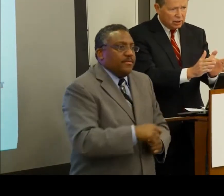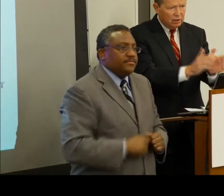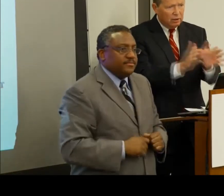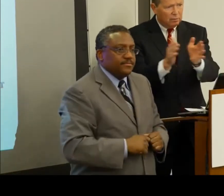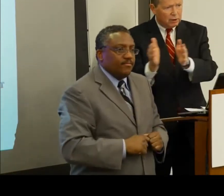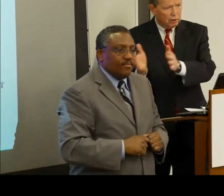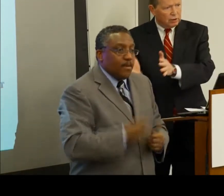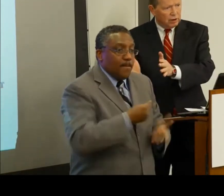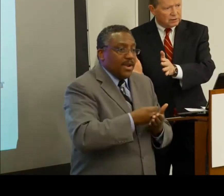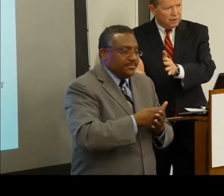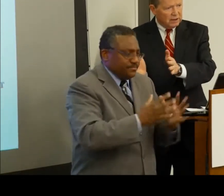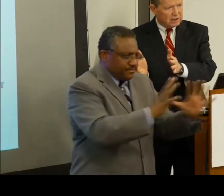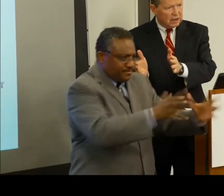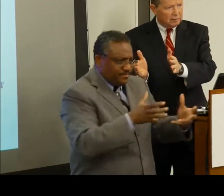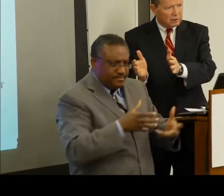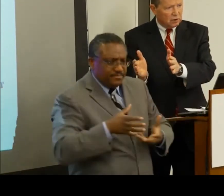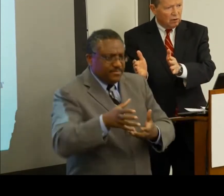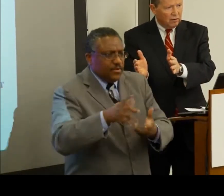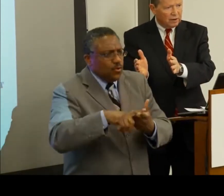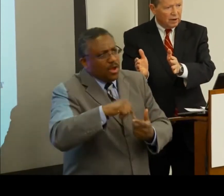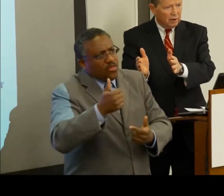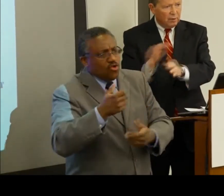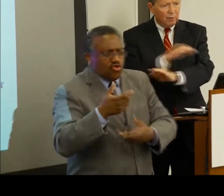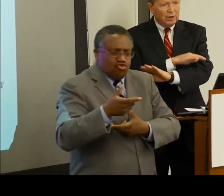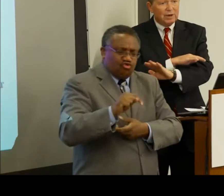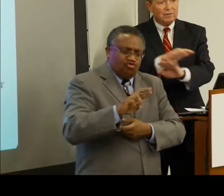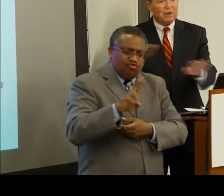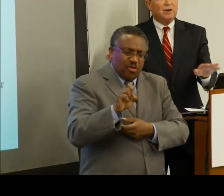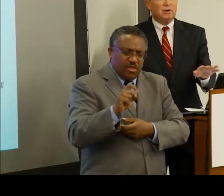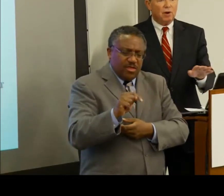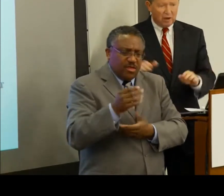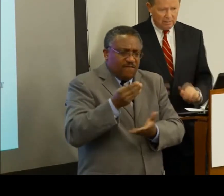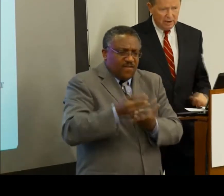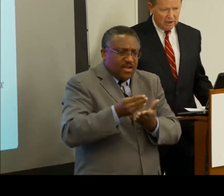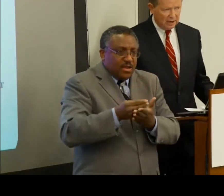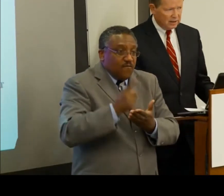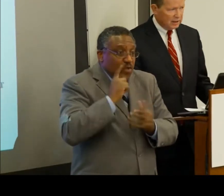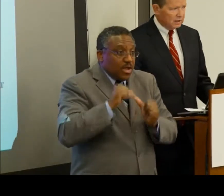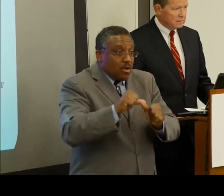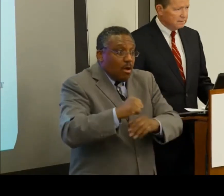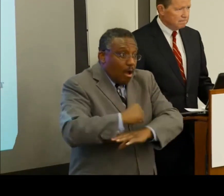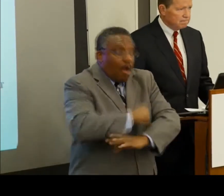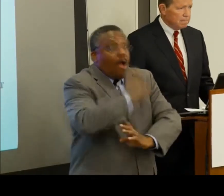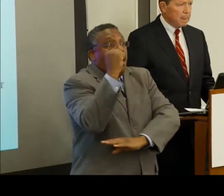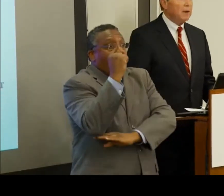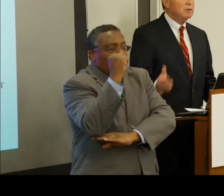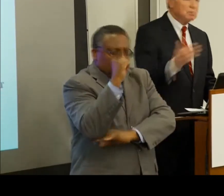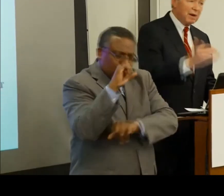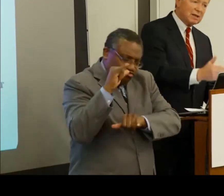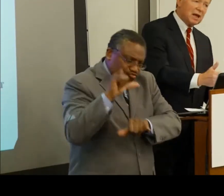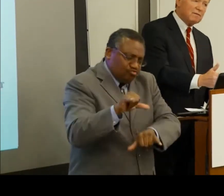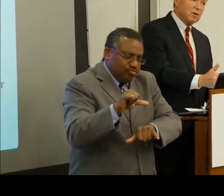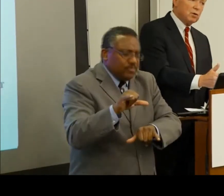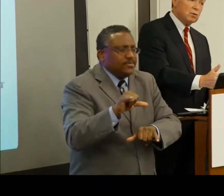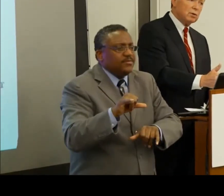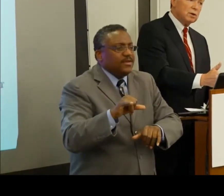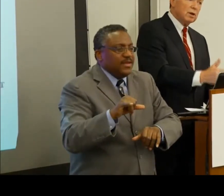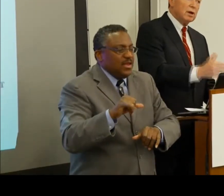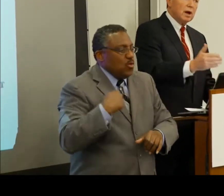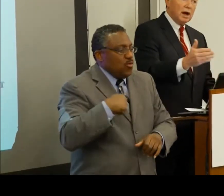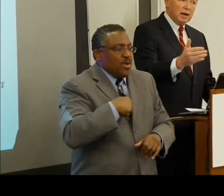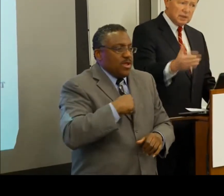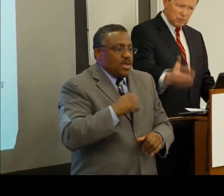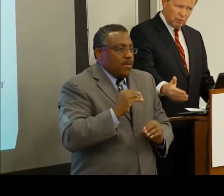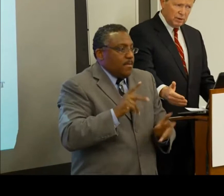Reallocation between trust funds to keep it solvent, but we don't even dare talk about anything else. I respect that view,